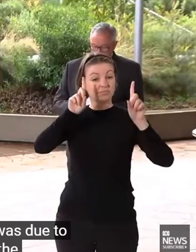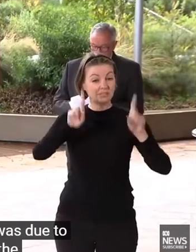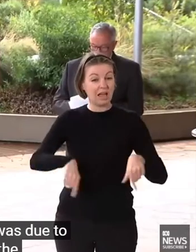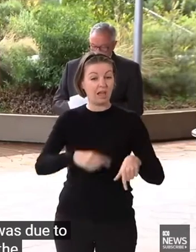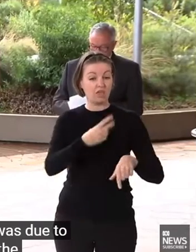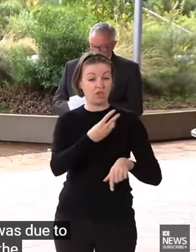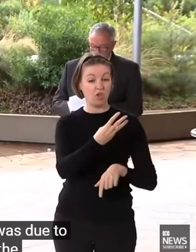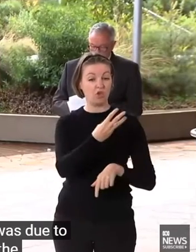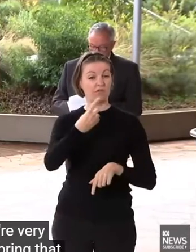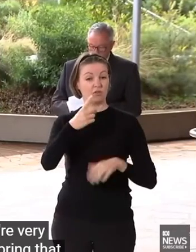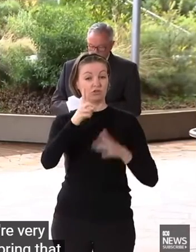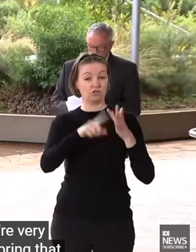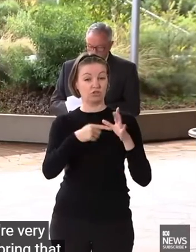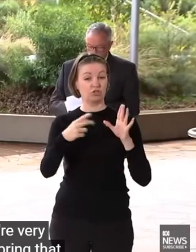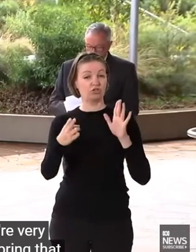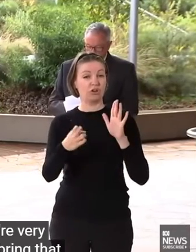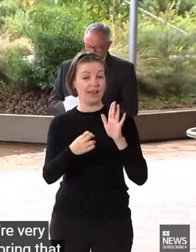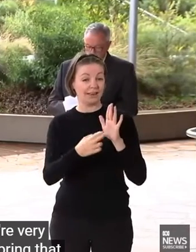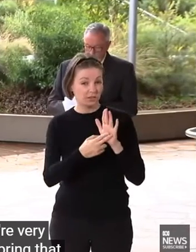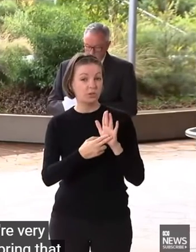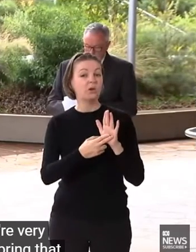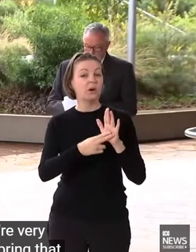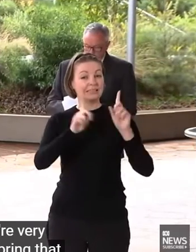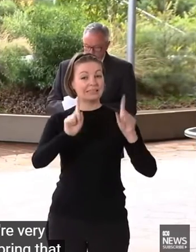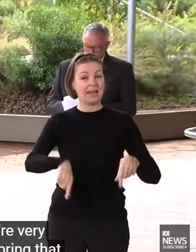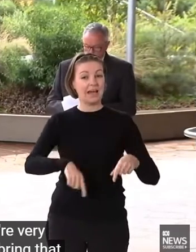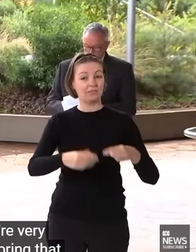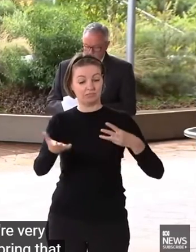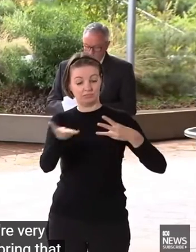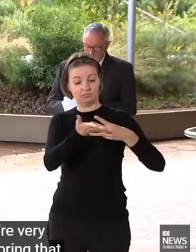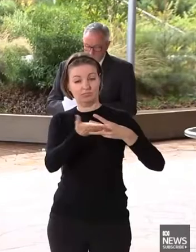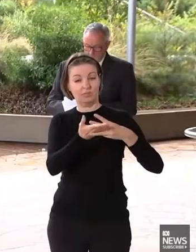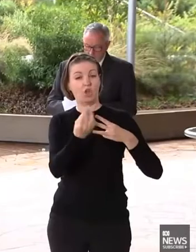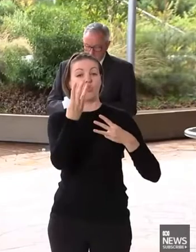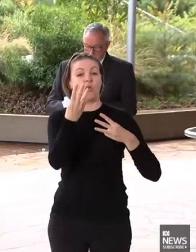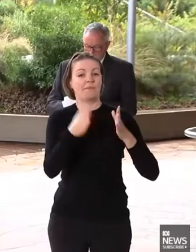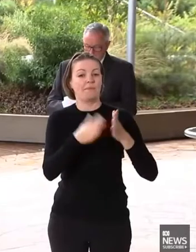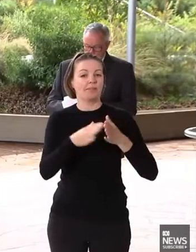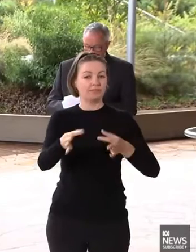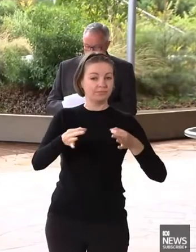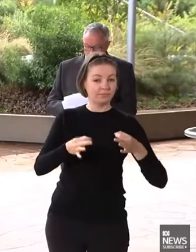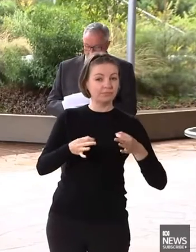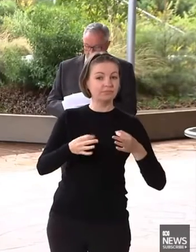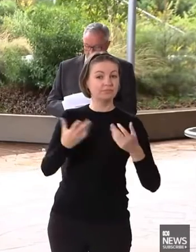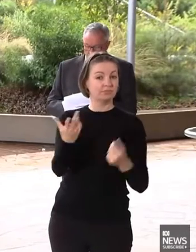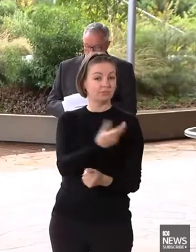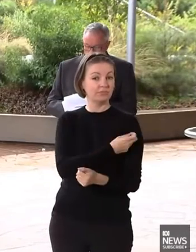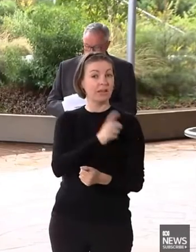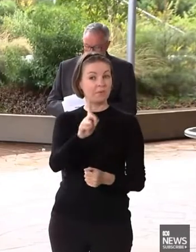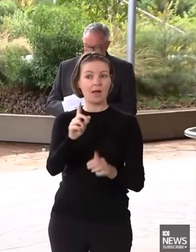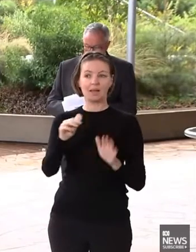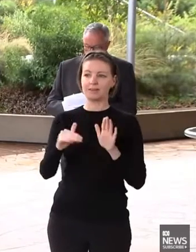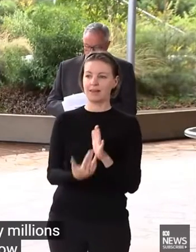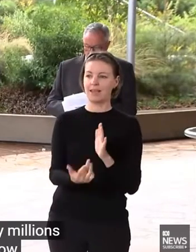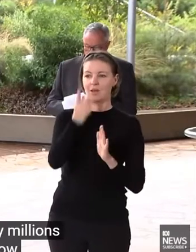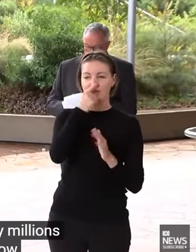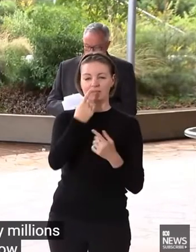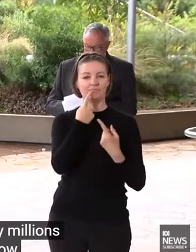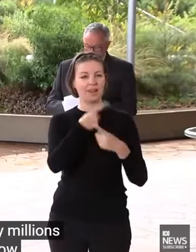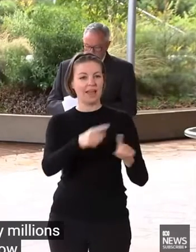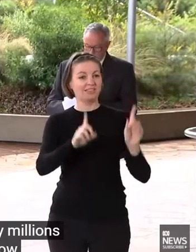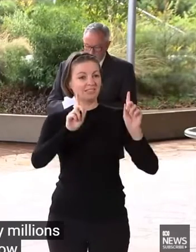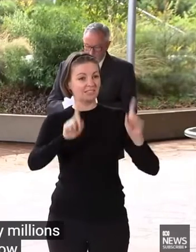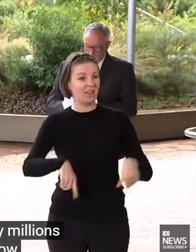January. We're very pleased to be able to bring that forward to make automatically millions of people now